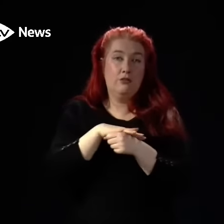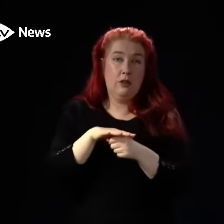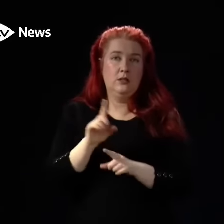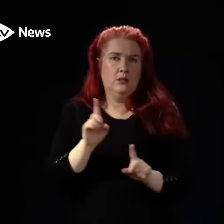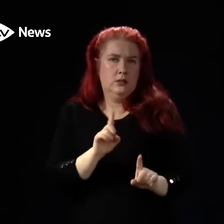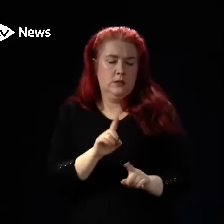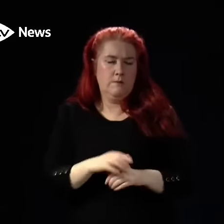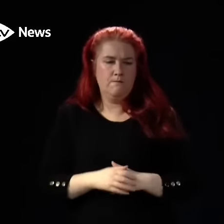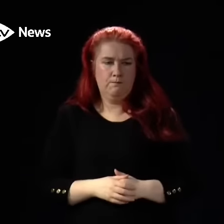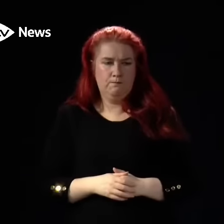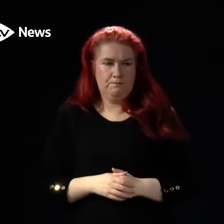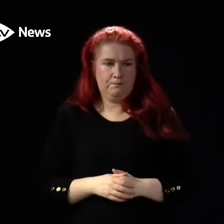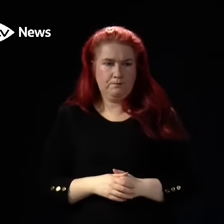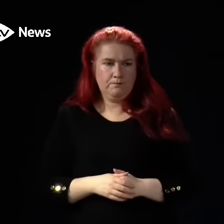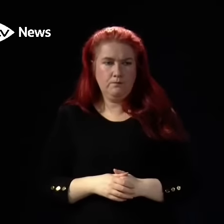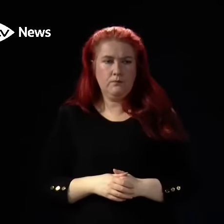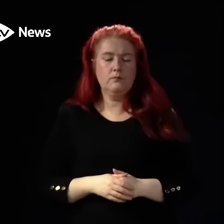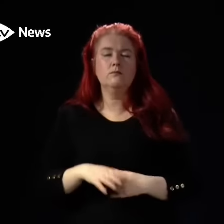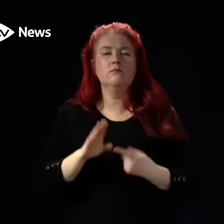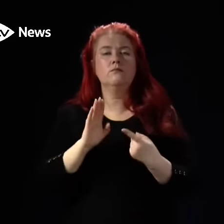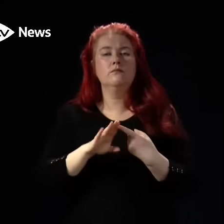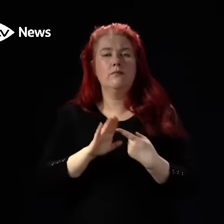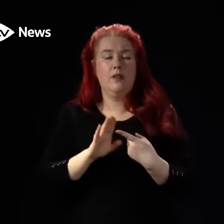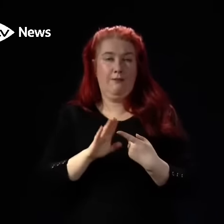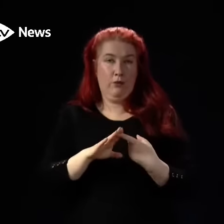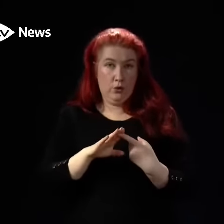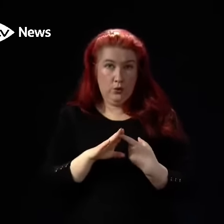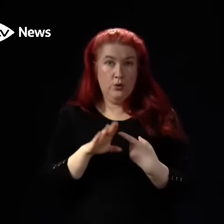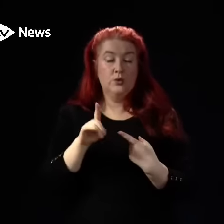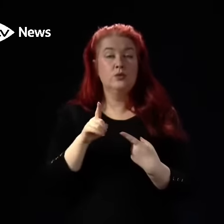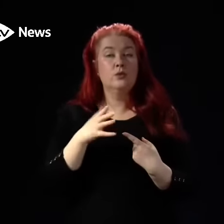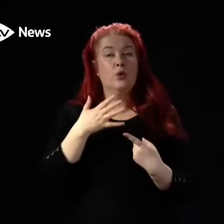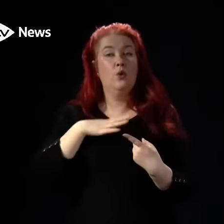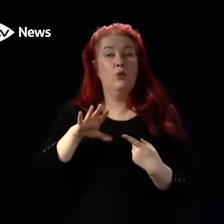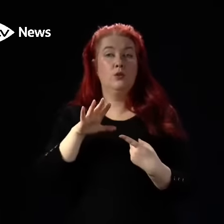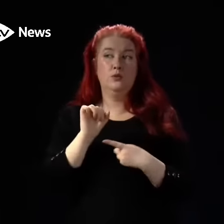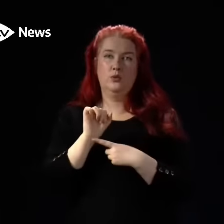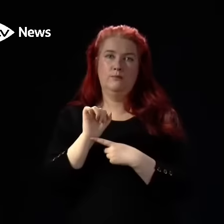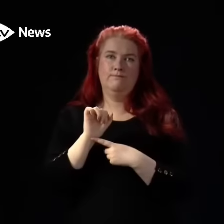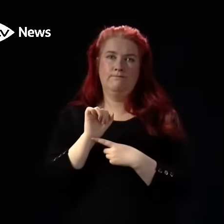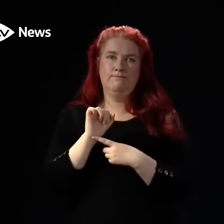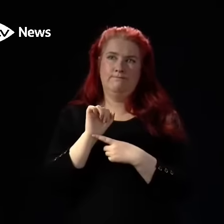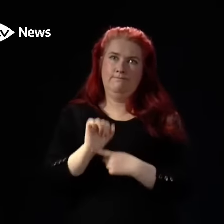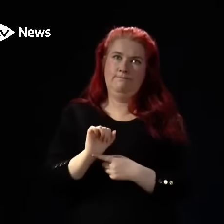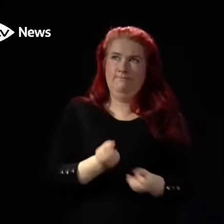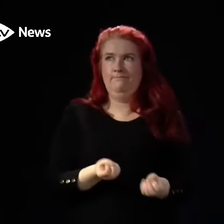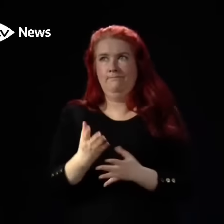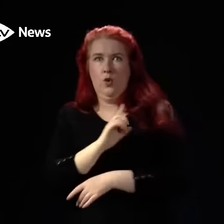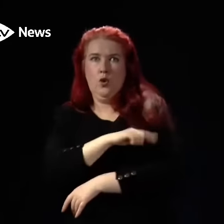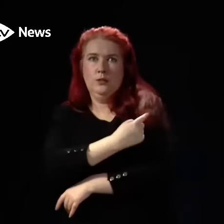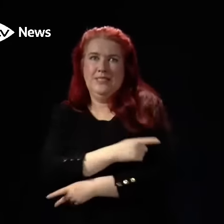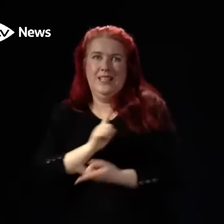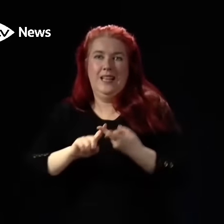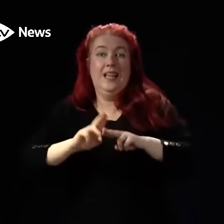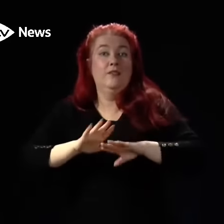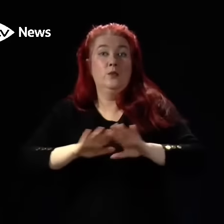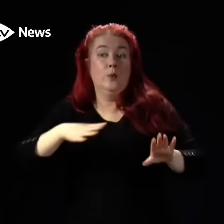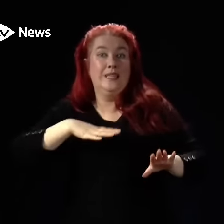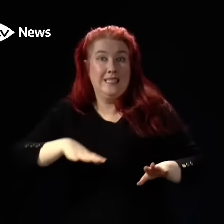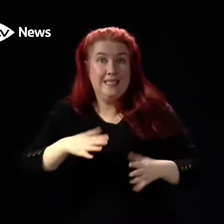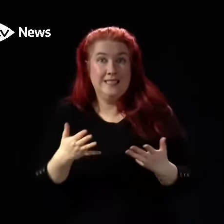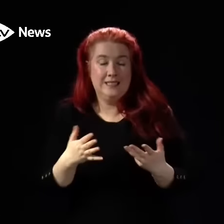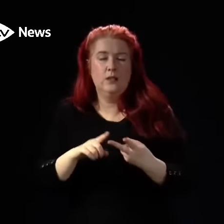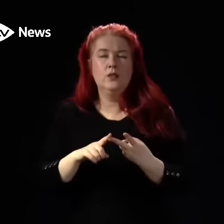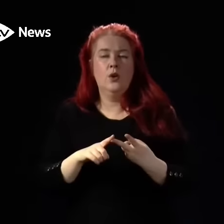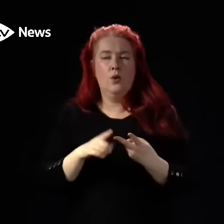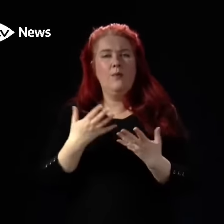activity now. Firstly, in relation to avoiding unnecessary hospital attendances, I mentioned earlier that